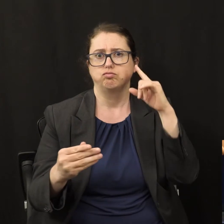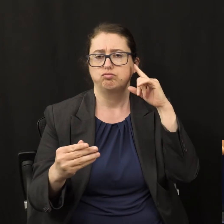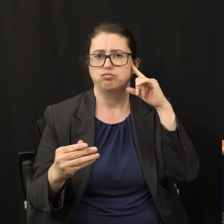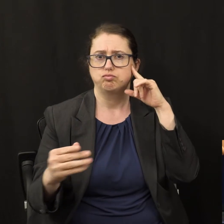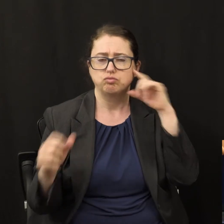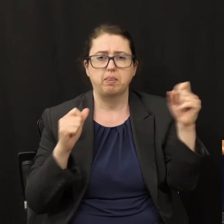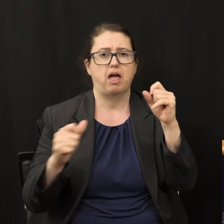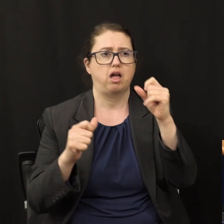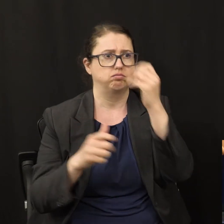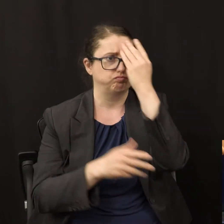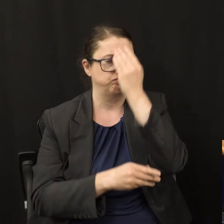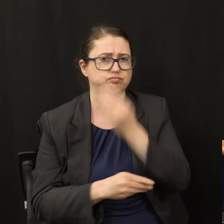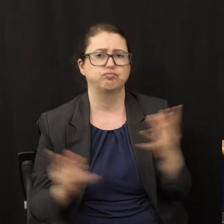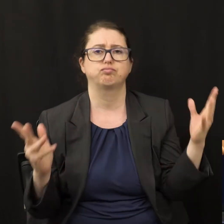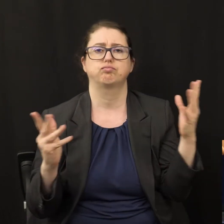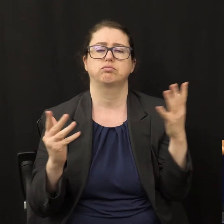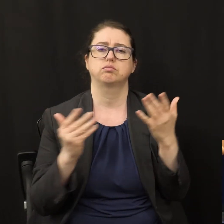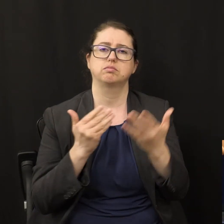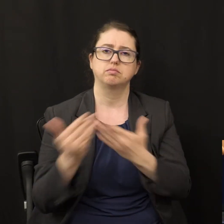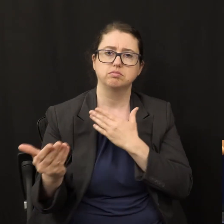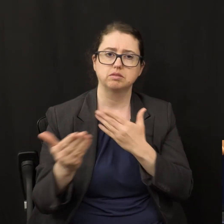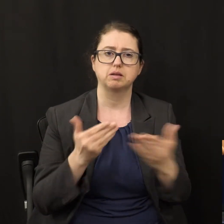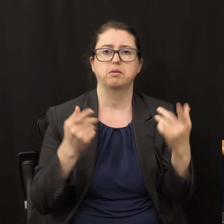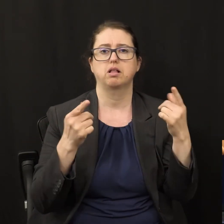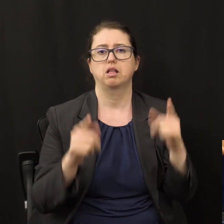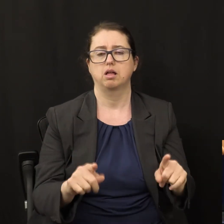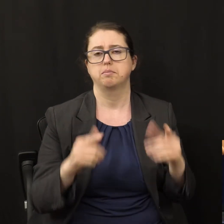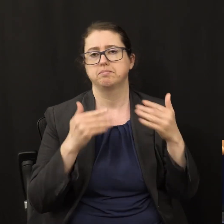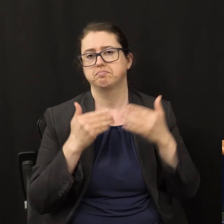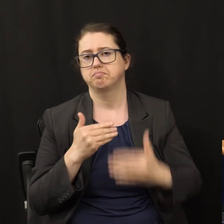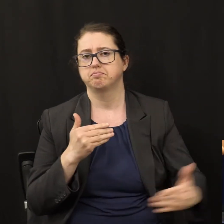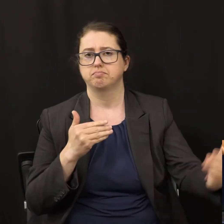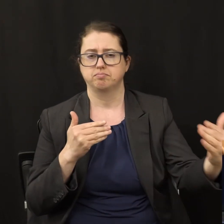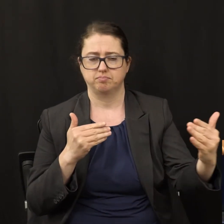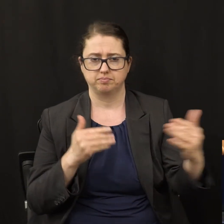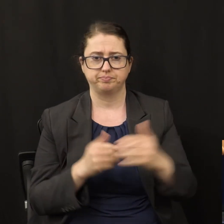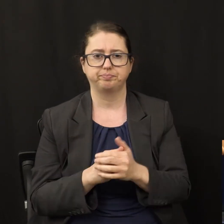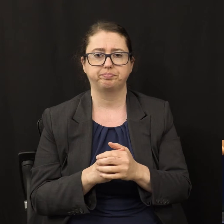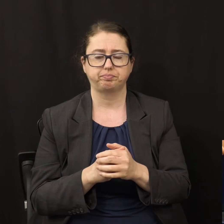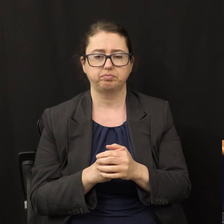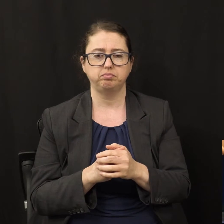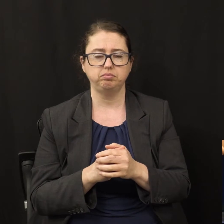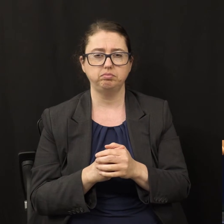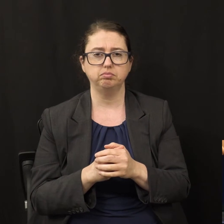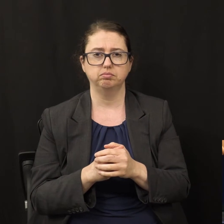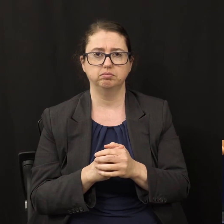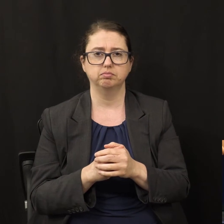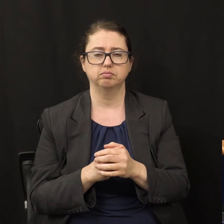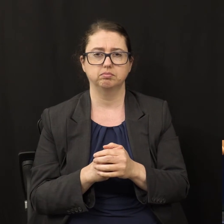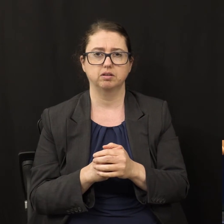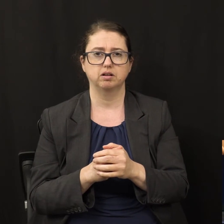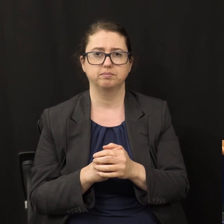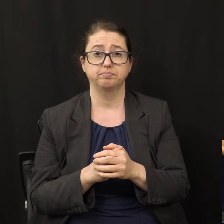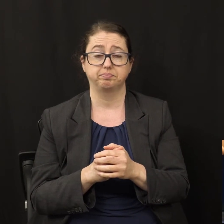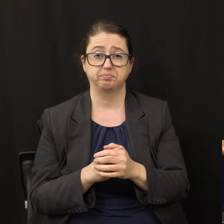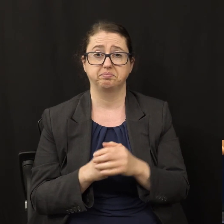matter what the consequences might be. The fourth amazing fact